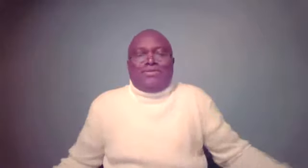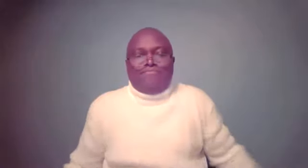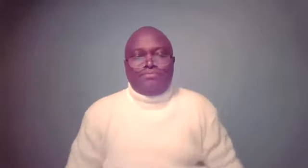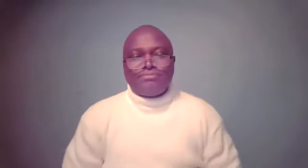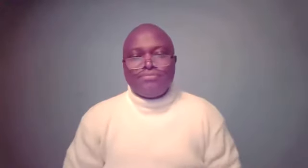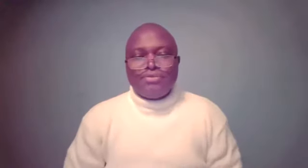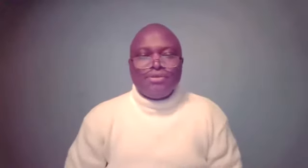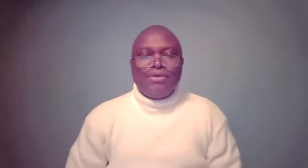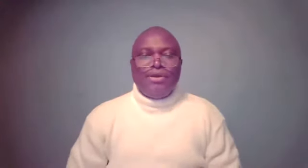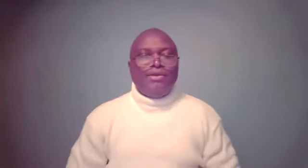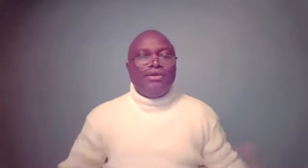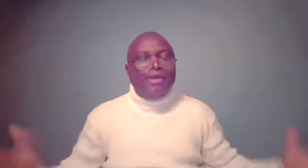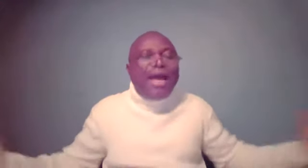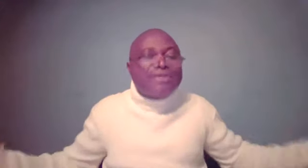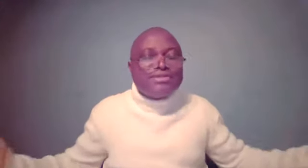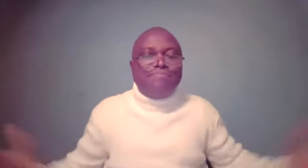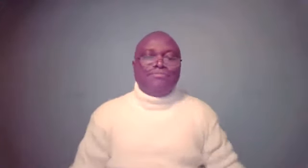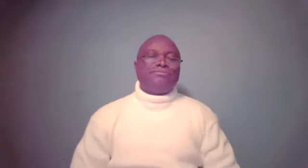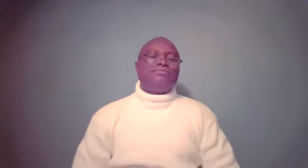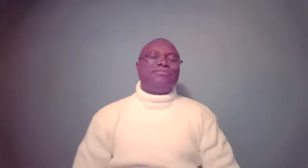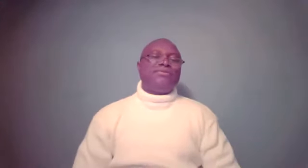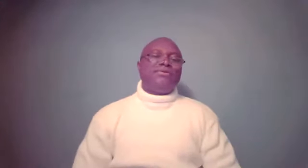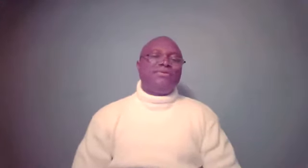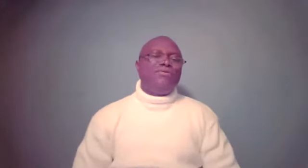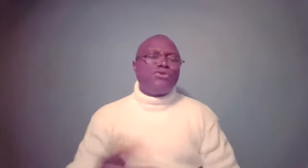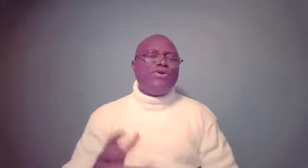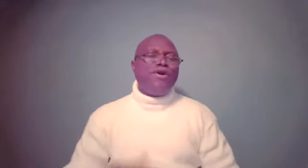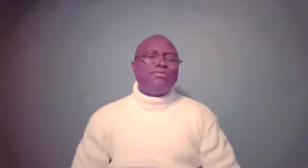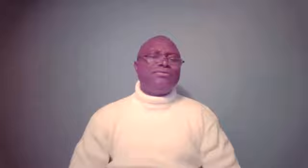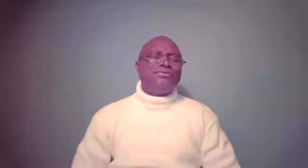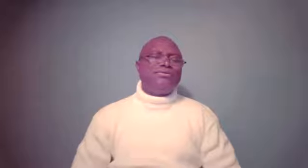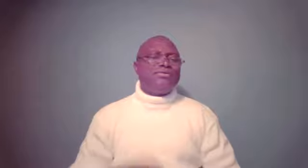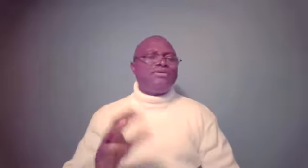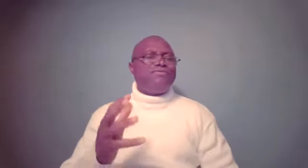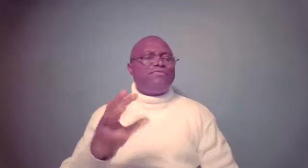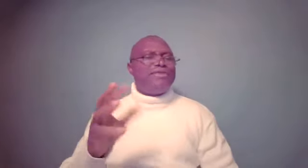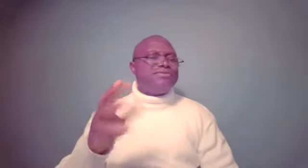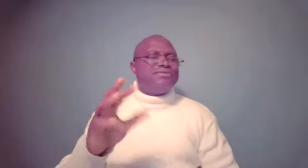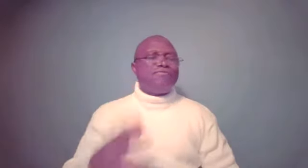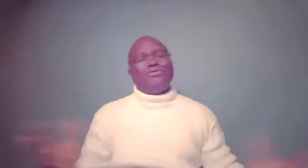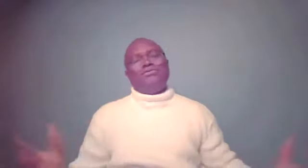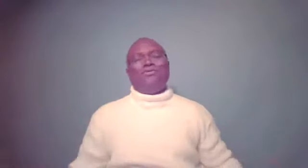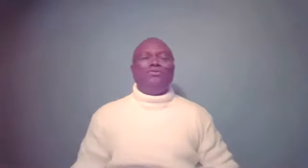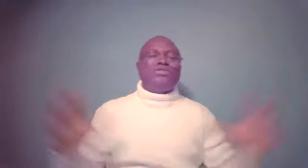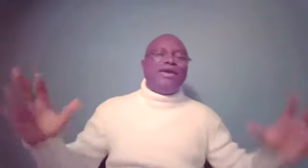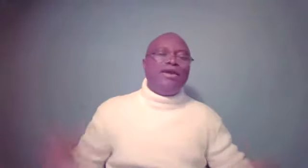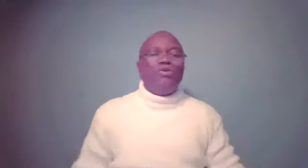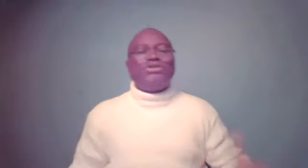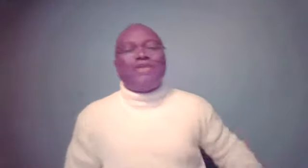them. And he asked them. What's going on? You see your faces? Of course, you know, you would say, you would say